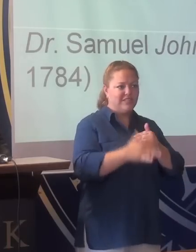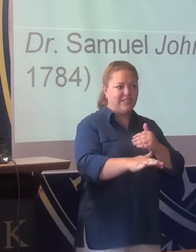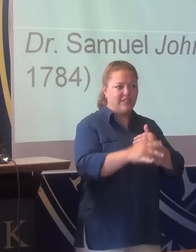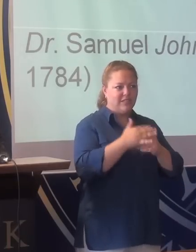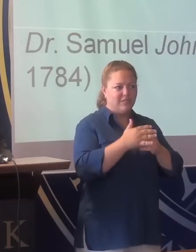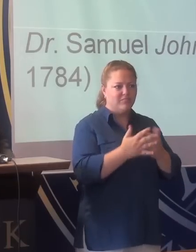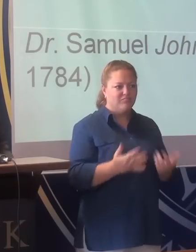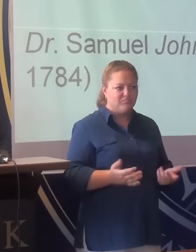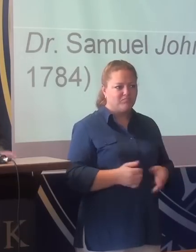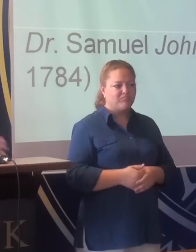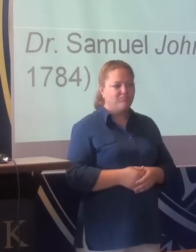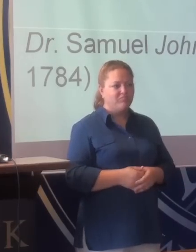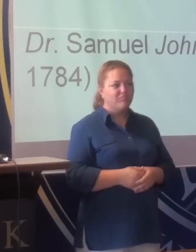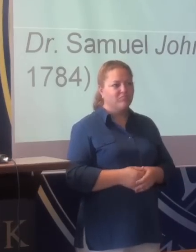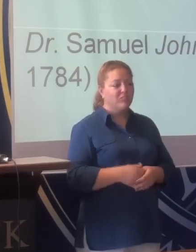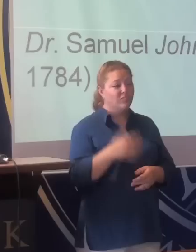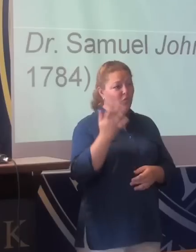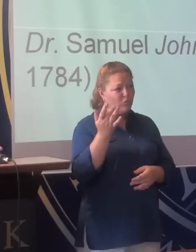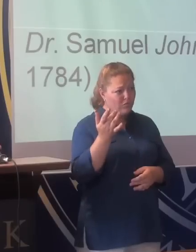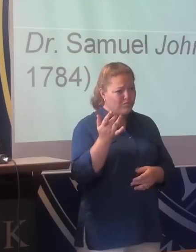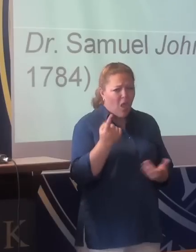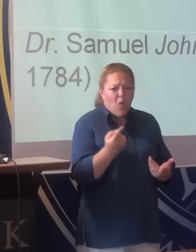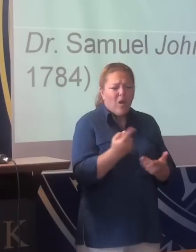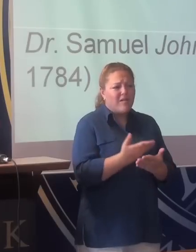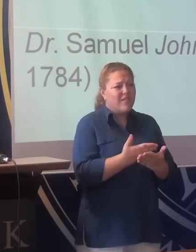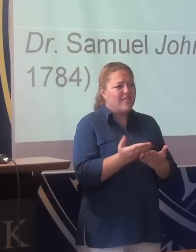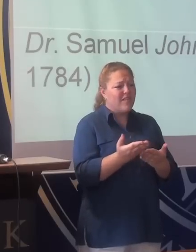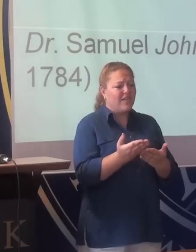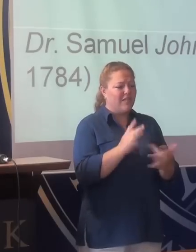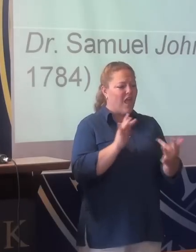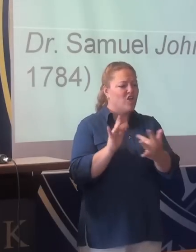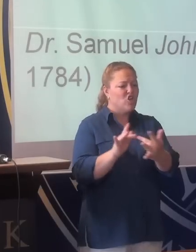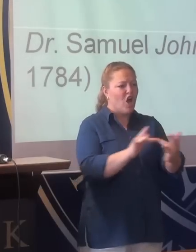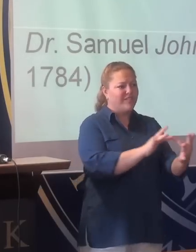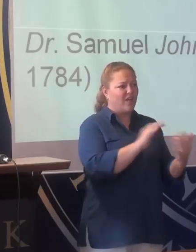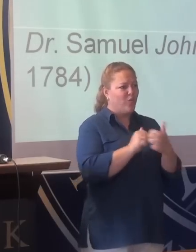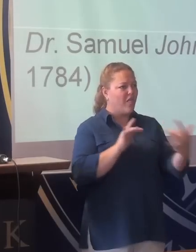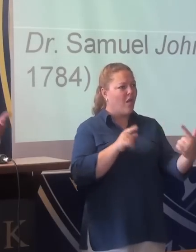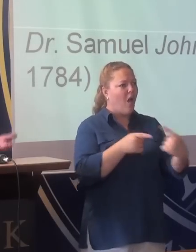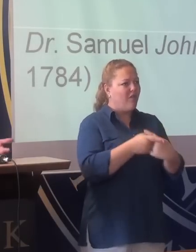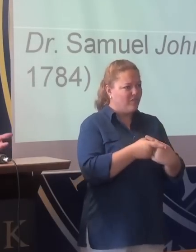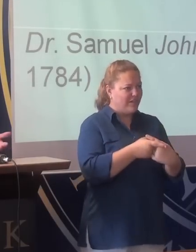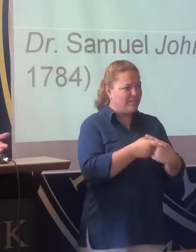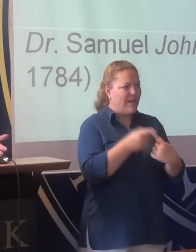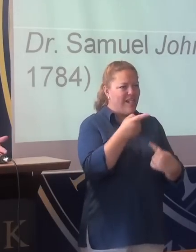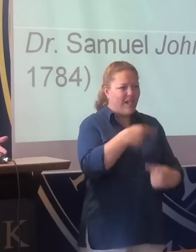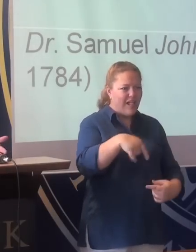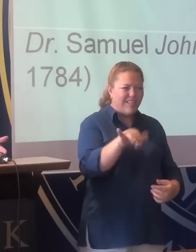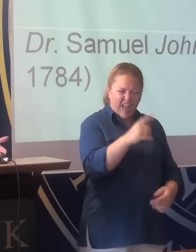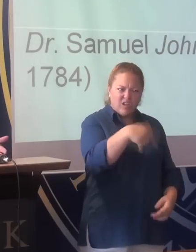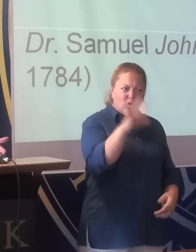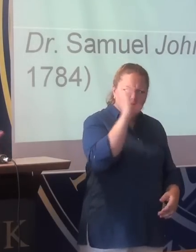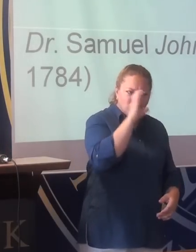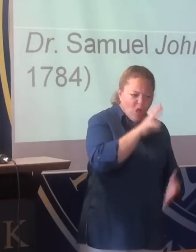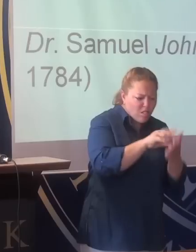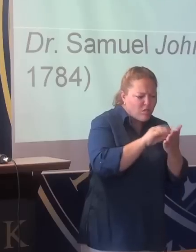Because, of course, one of the things that any contact with conflict of the kind that you're exploring in your course